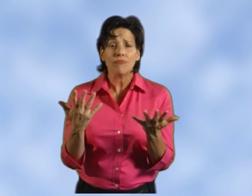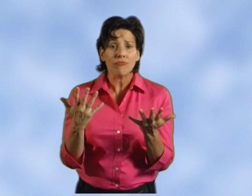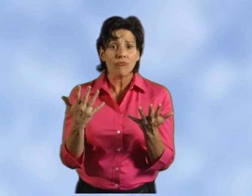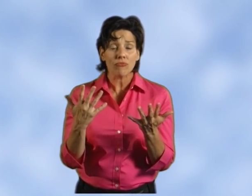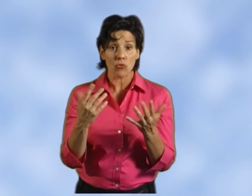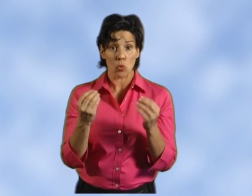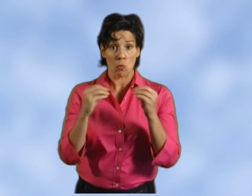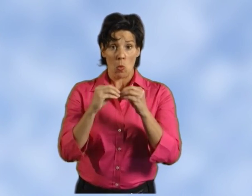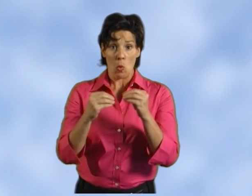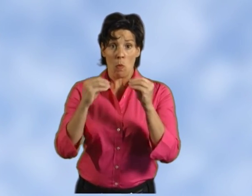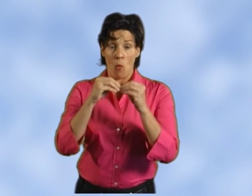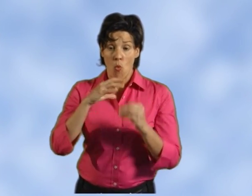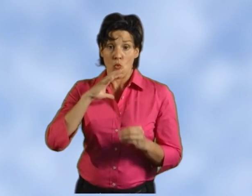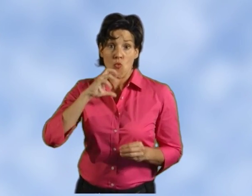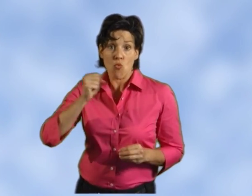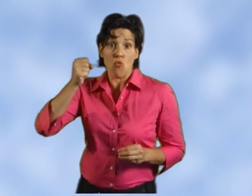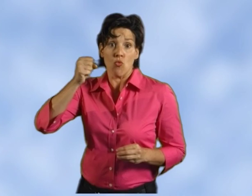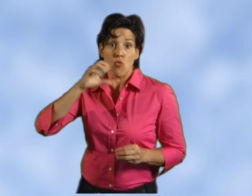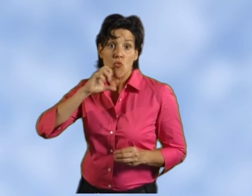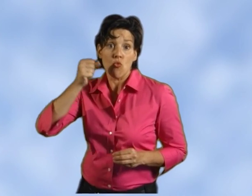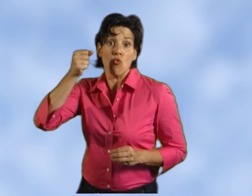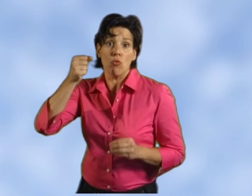And the risk rises with age.